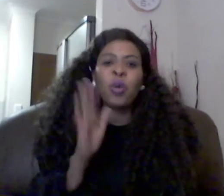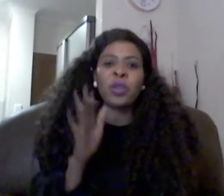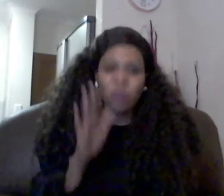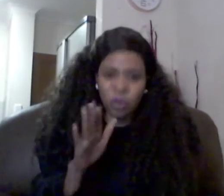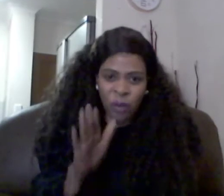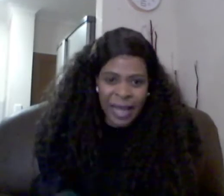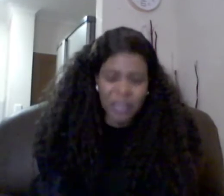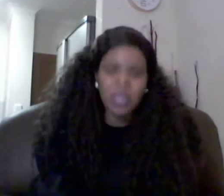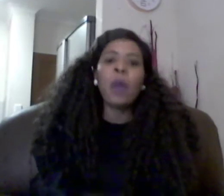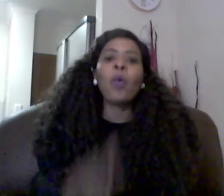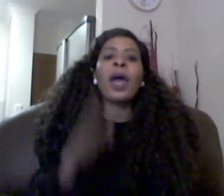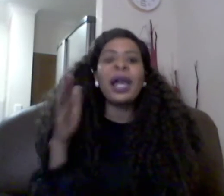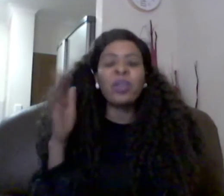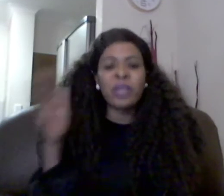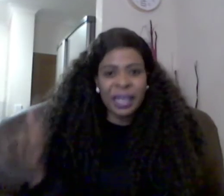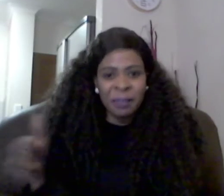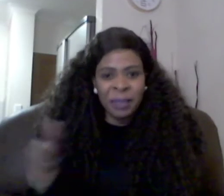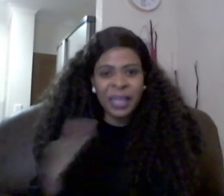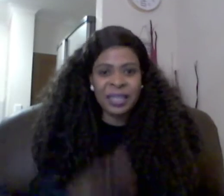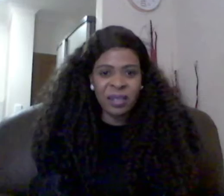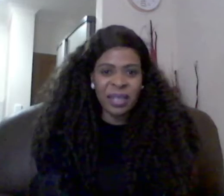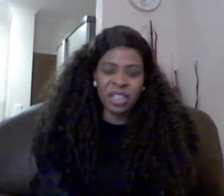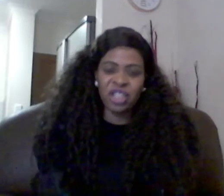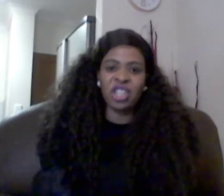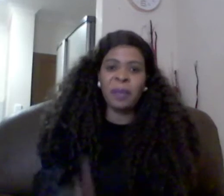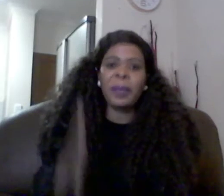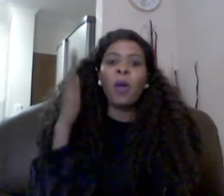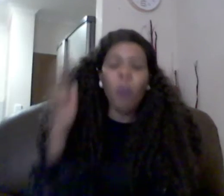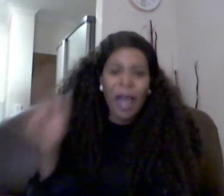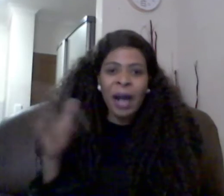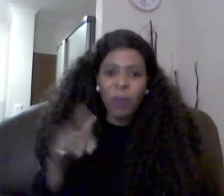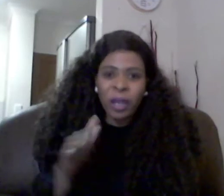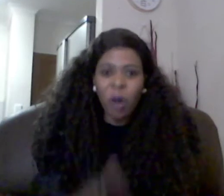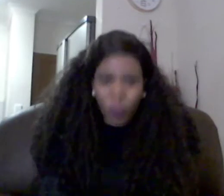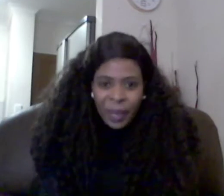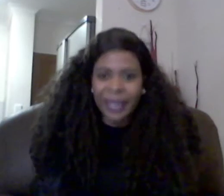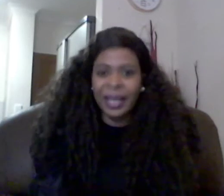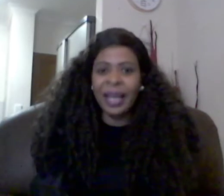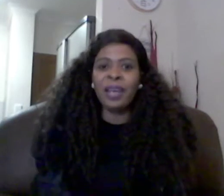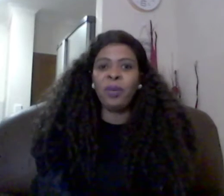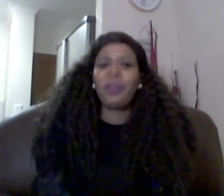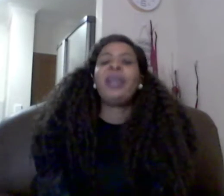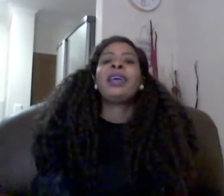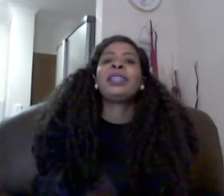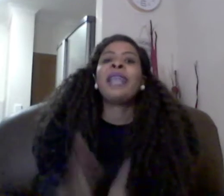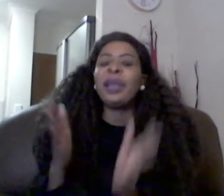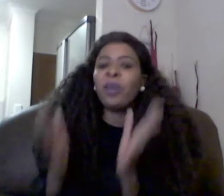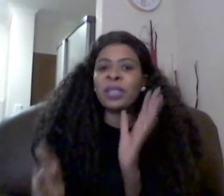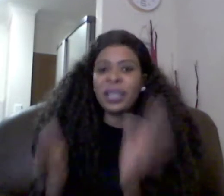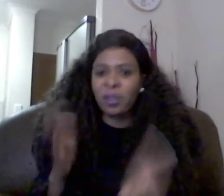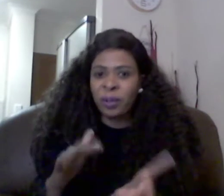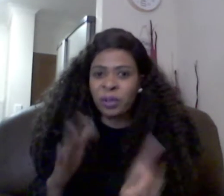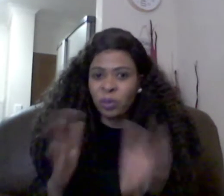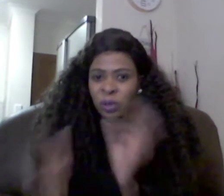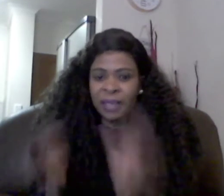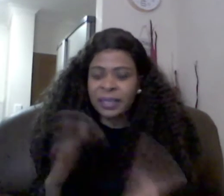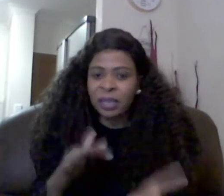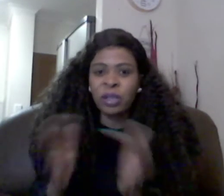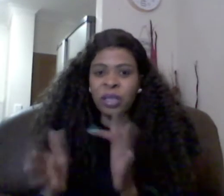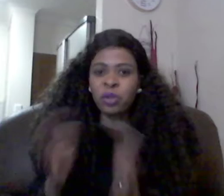always good to ask where are you taking me in this relationship where are we going hallelujah then those are the quick things that you need to